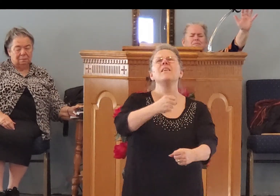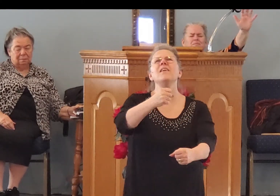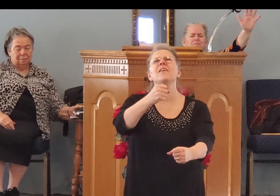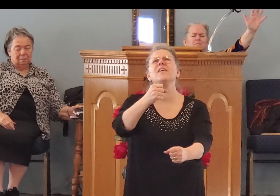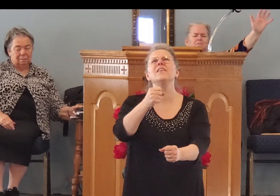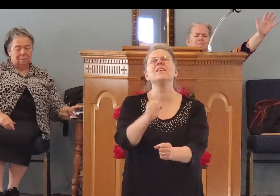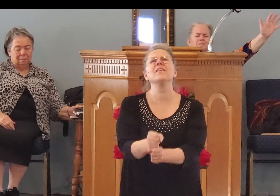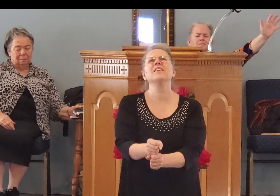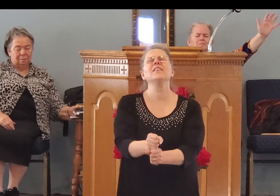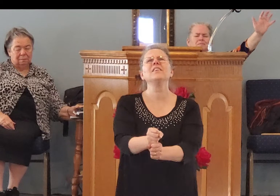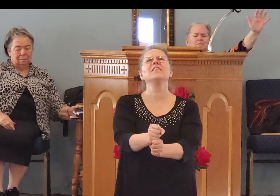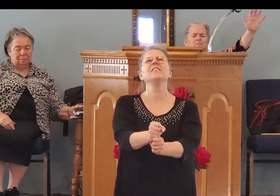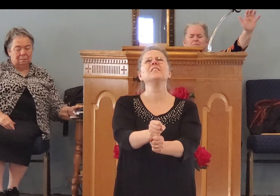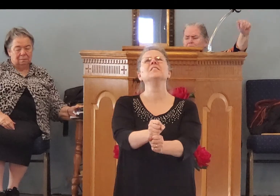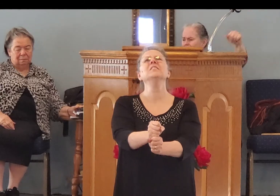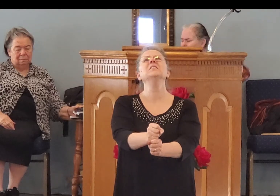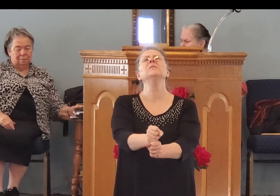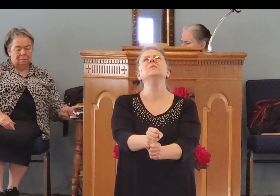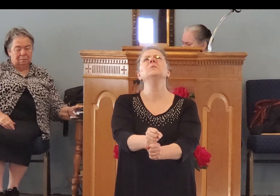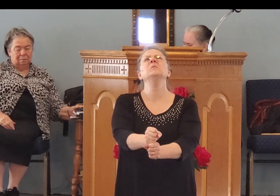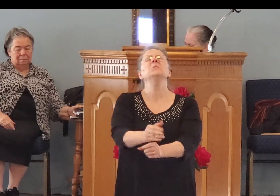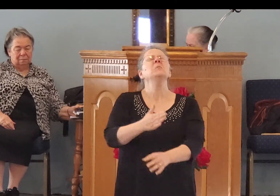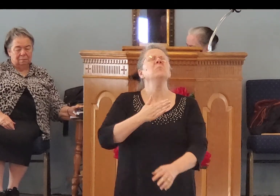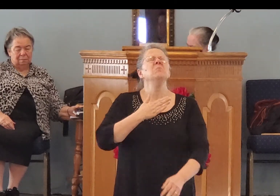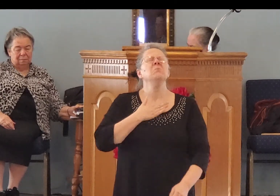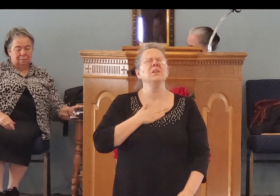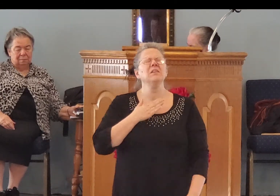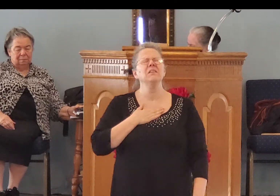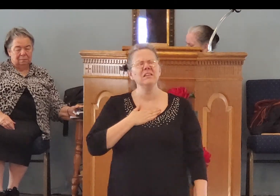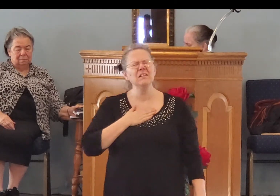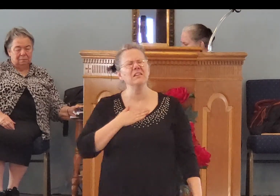making, your fears keep making.